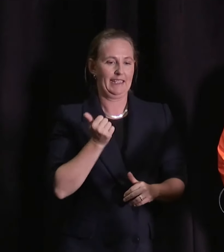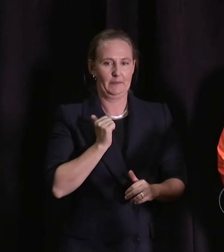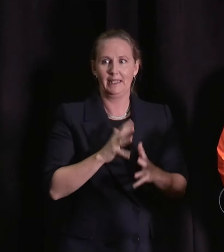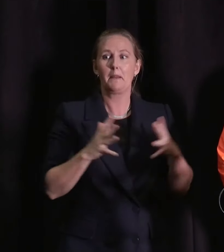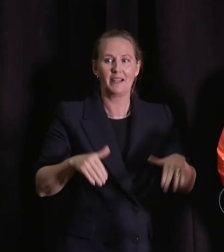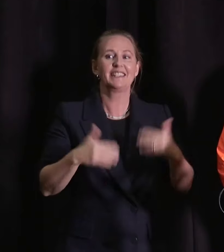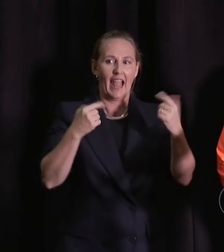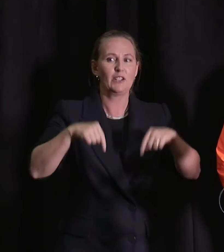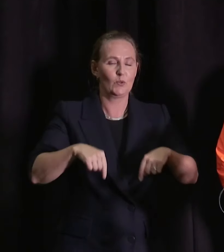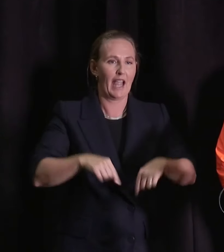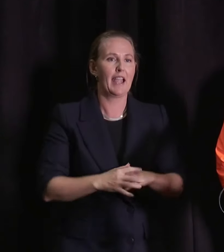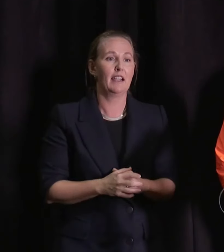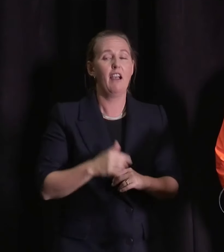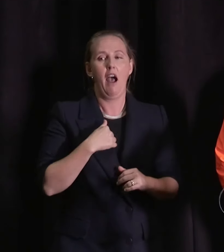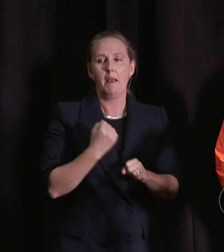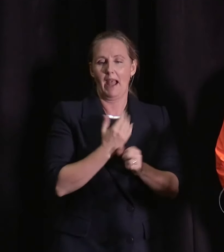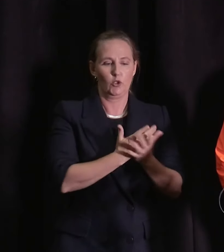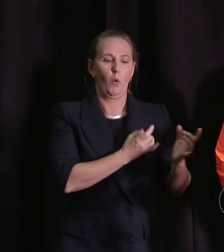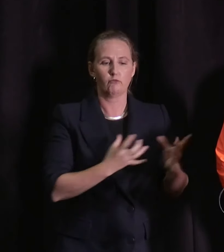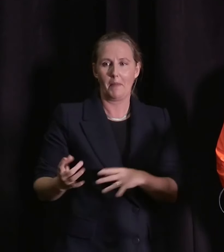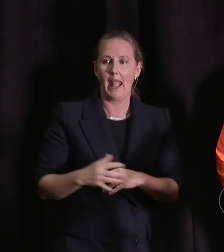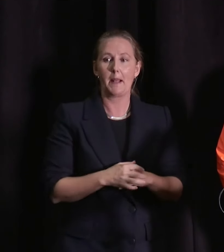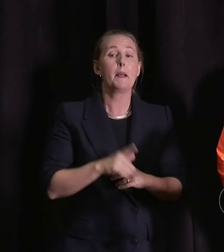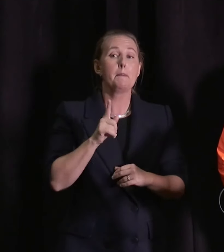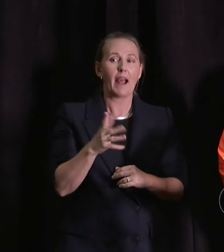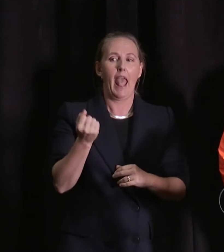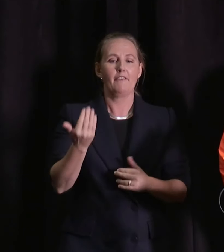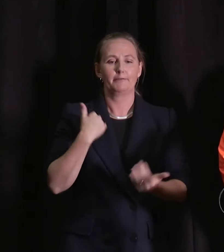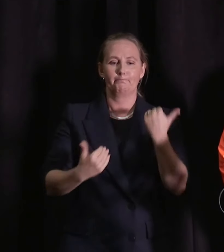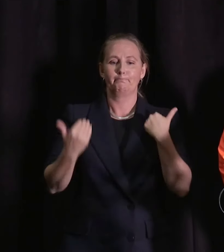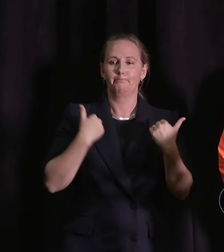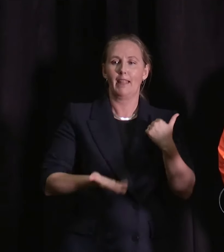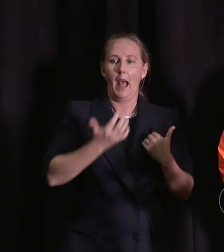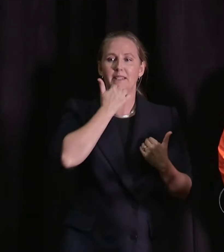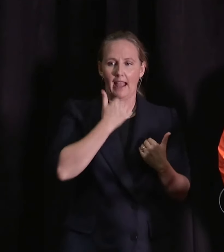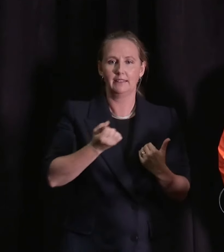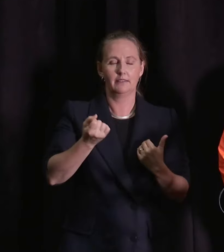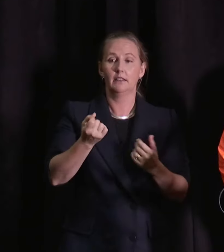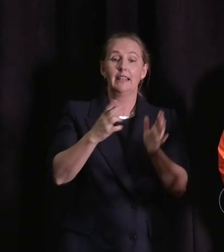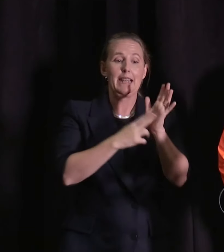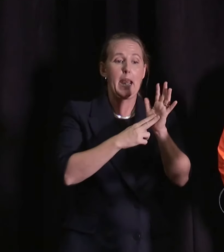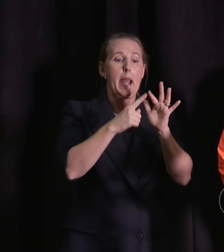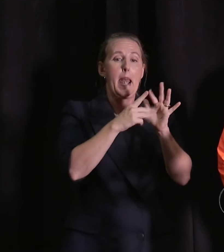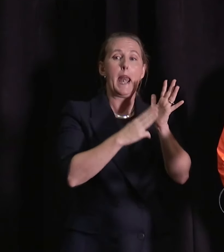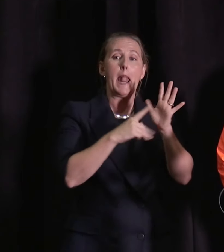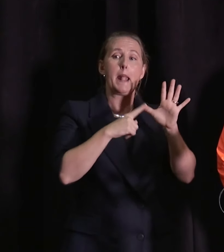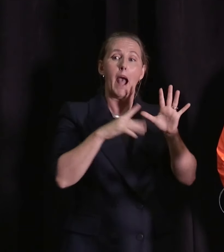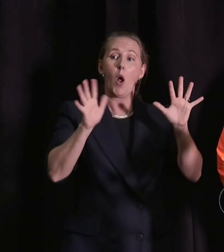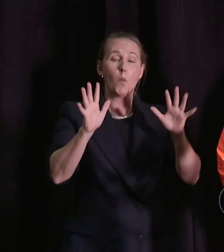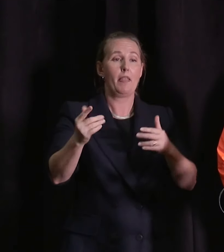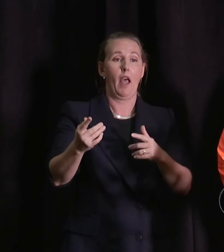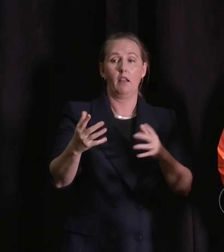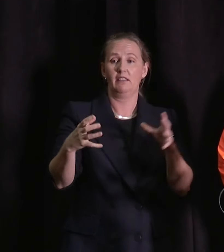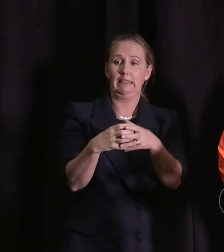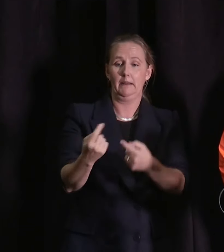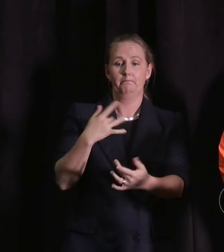and I wanted to make sure that I was ready for that but I have been getting regular updates. As I said I've been getting updates from the NEMA team every sort of four to six hours on